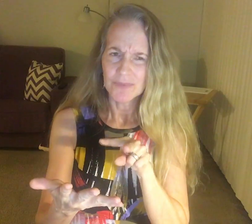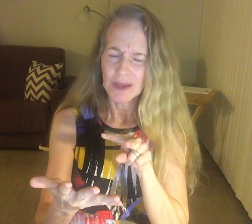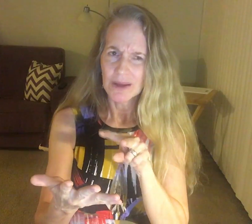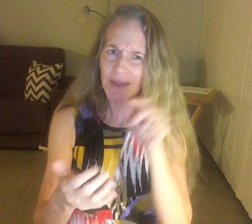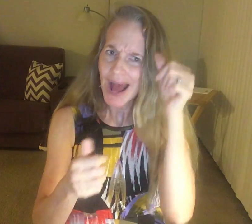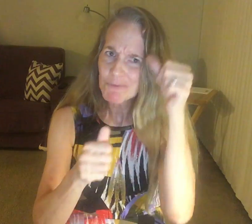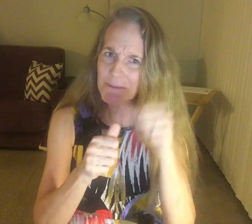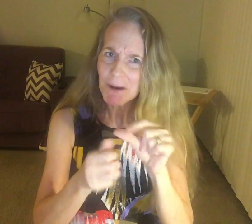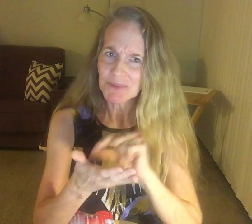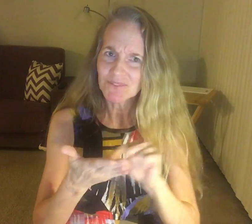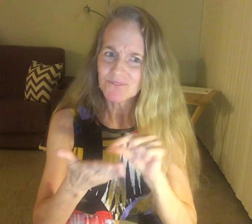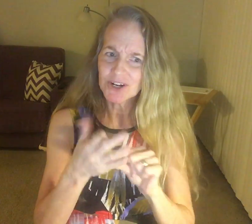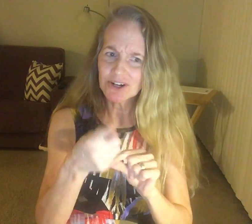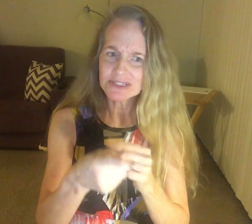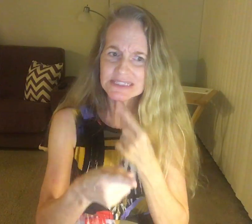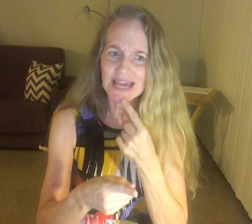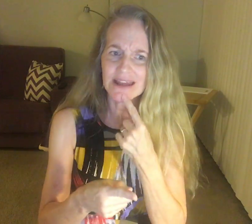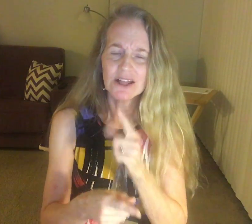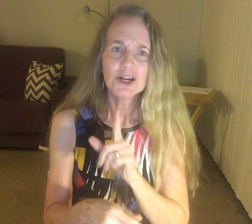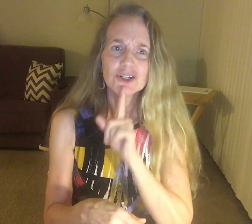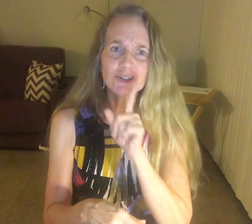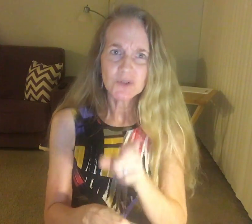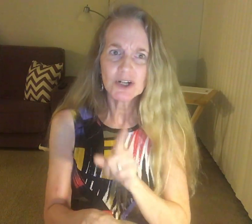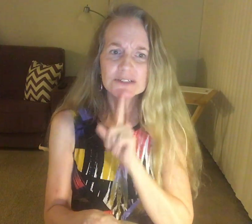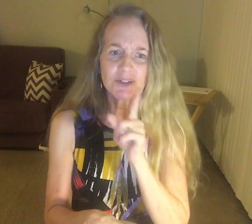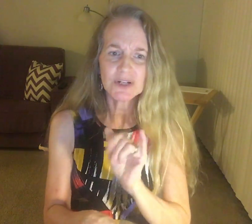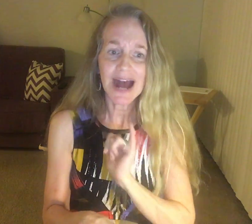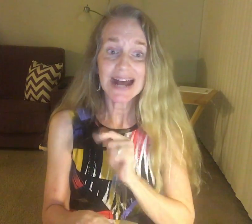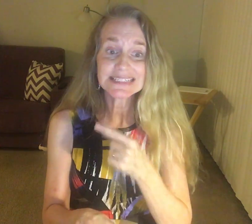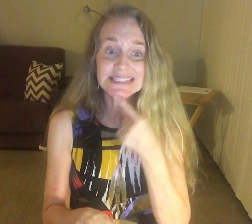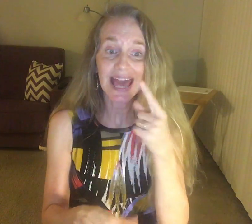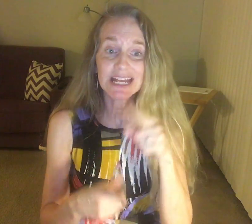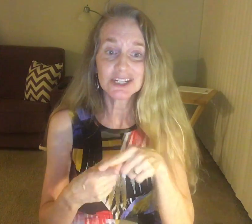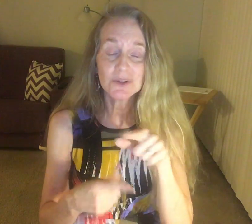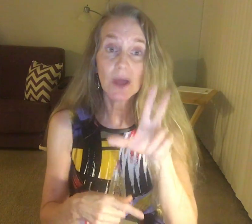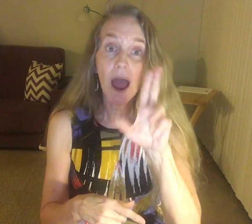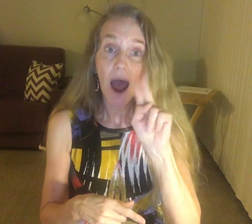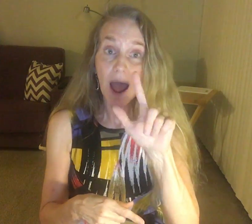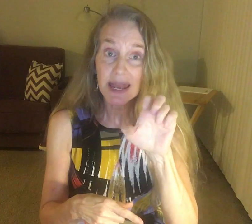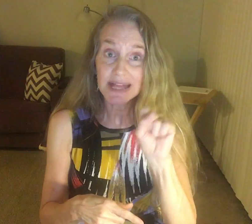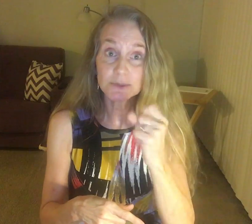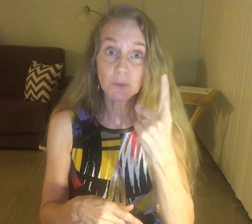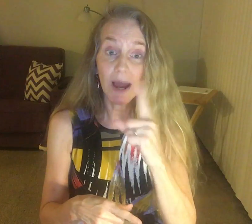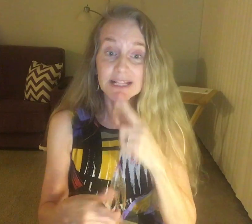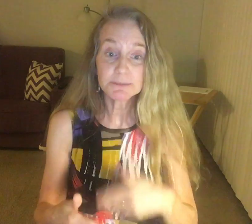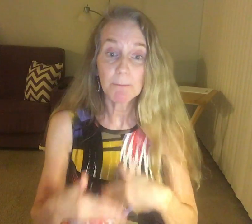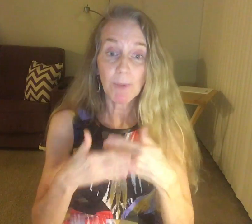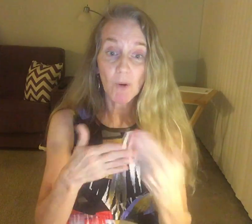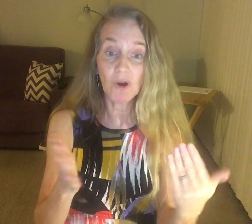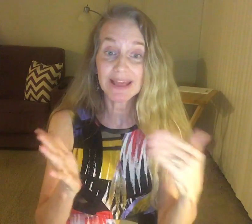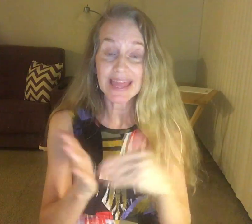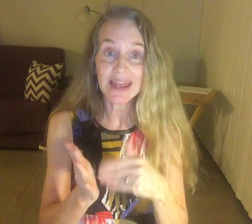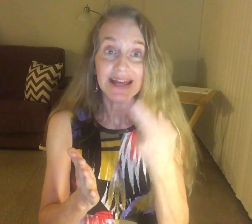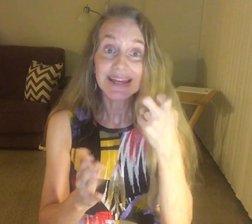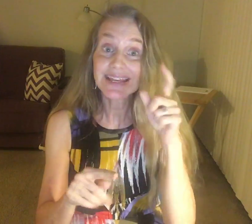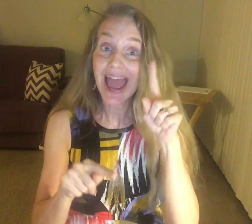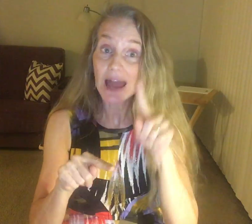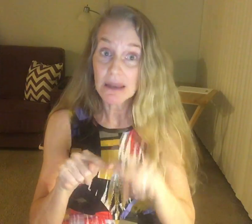that I remember the first thing, two to three, I say to you, I'm this one, he's 14, he cannot